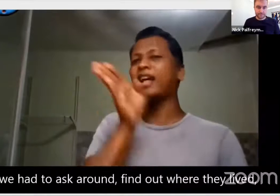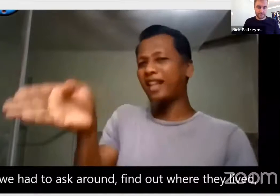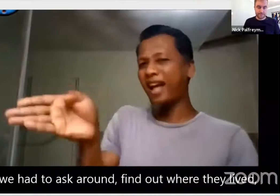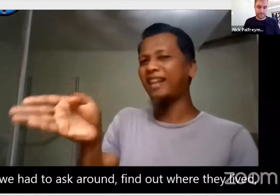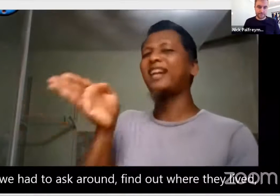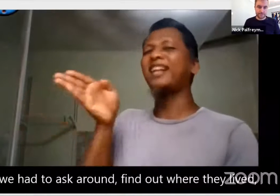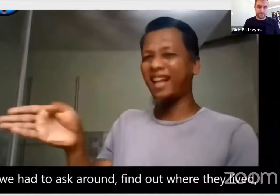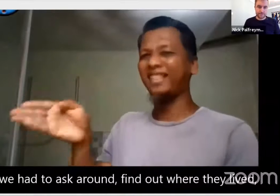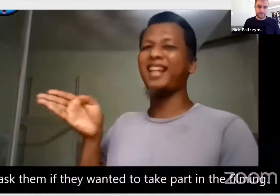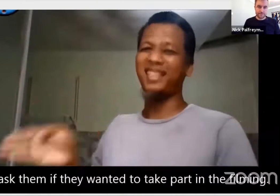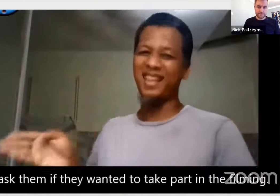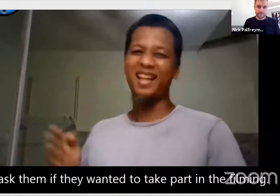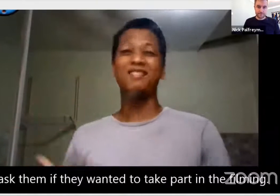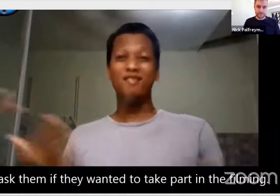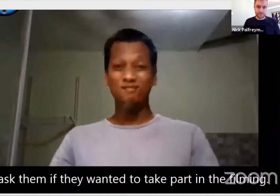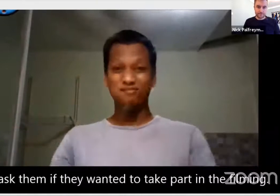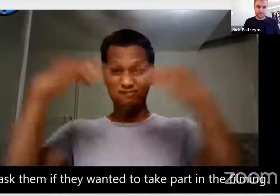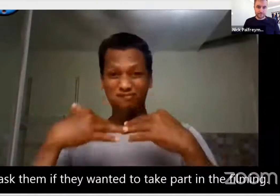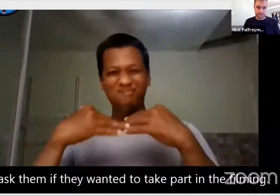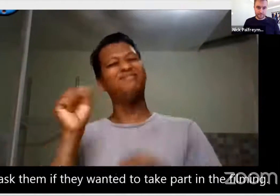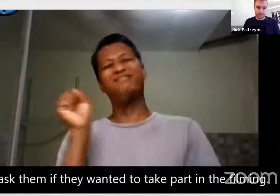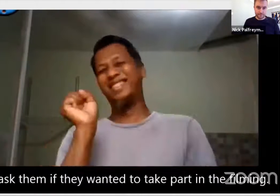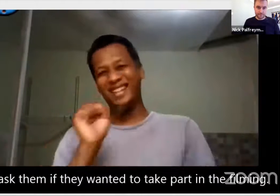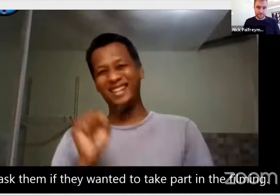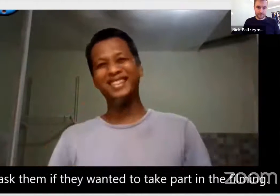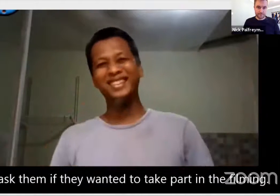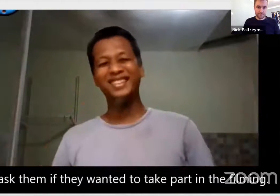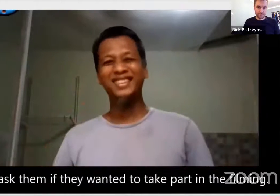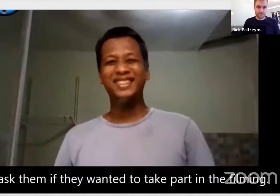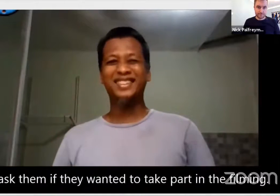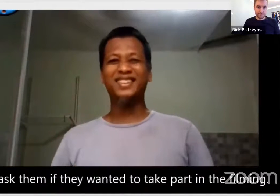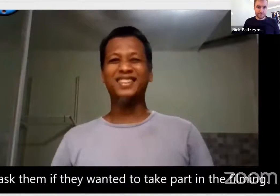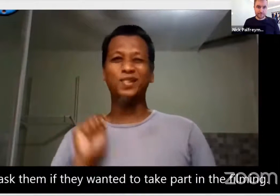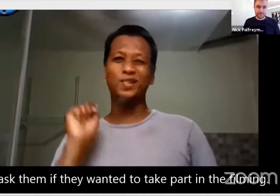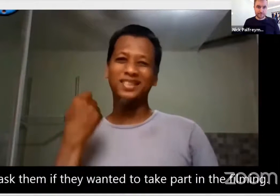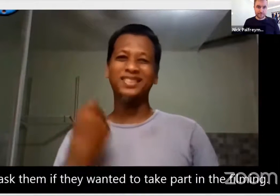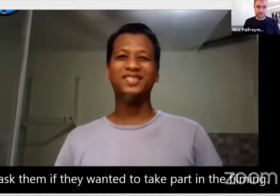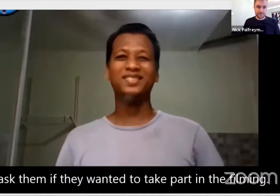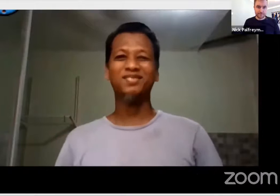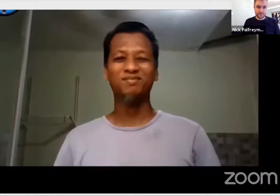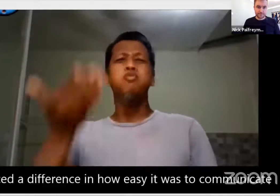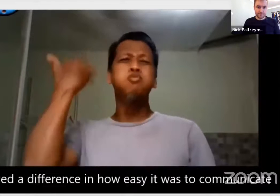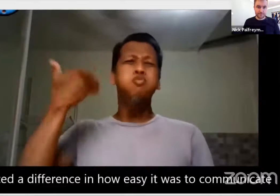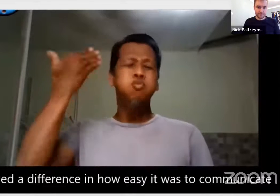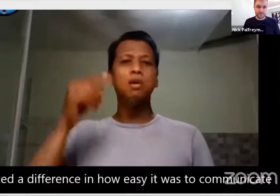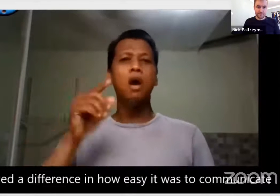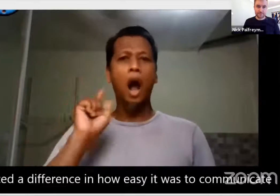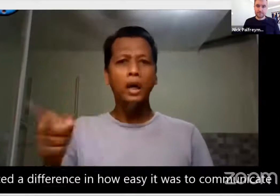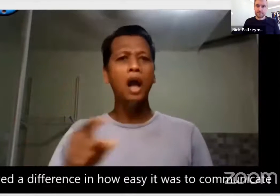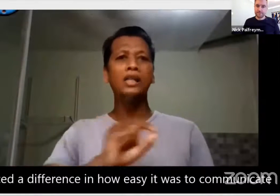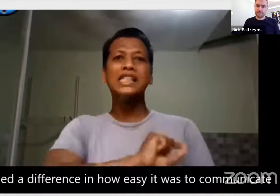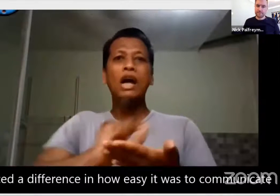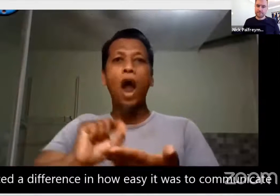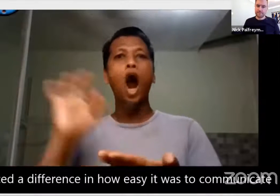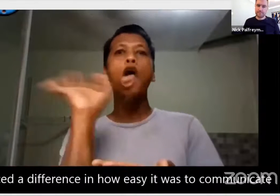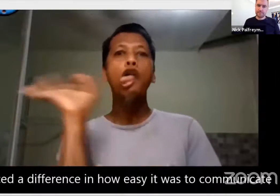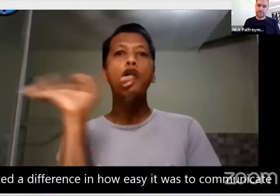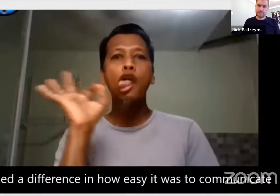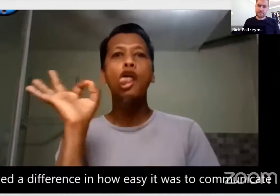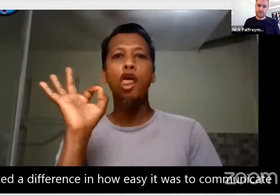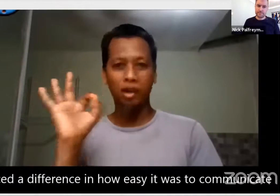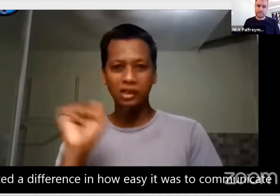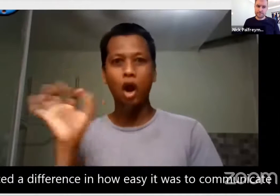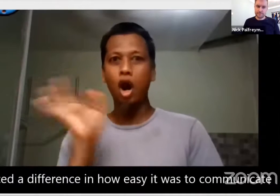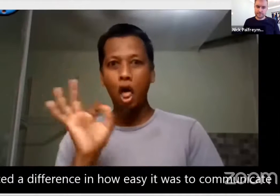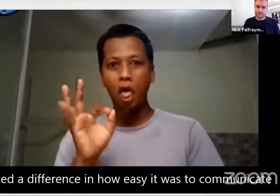So we had to ask around and find out where they lived and then ask them if they wanted to take part in the filming. I